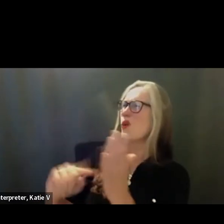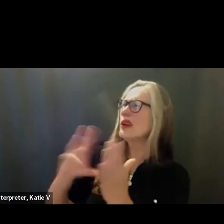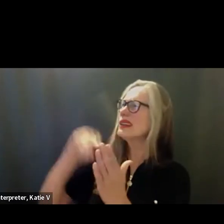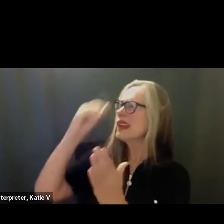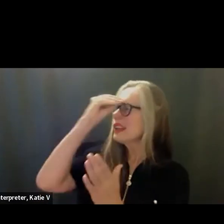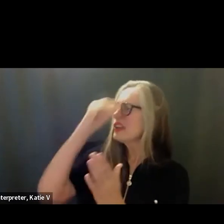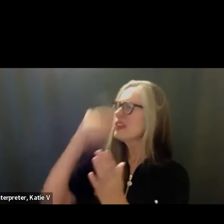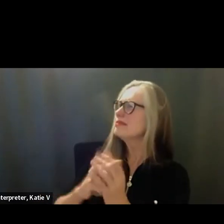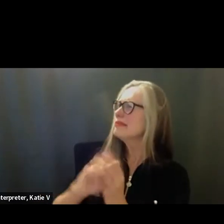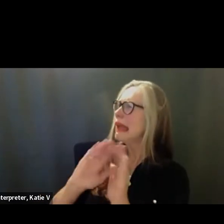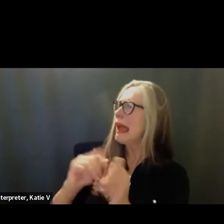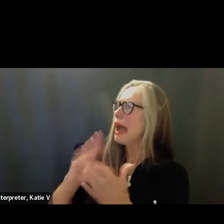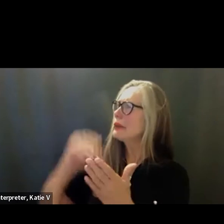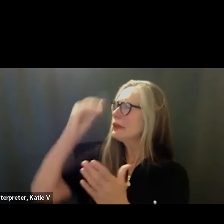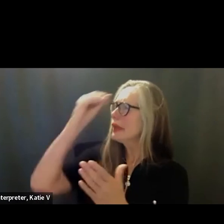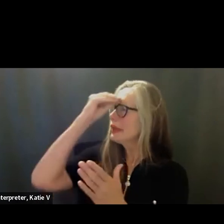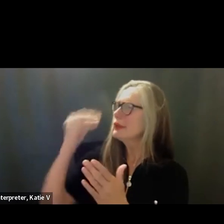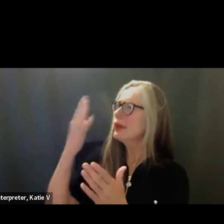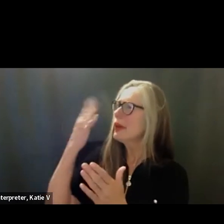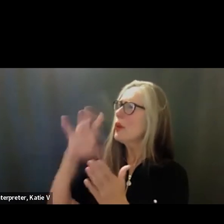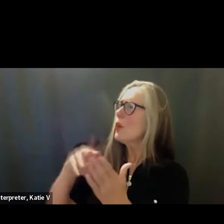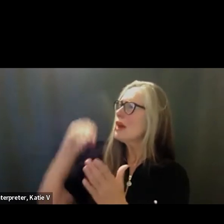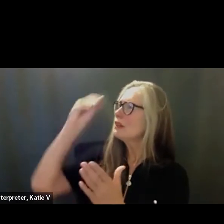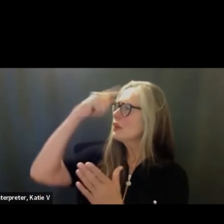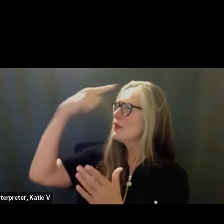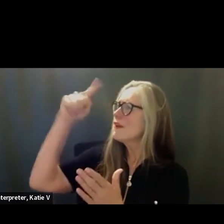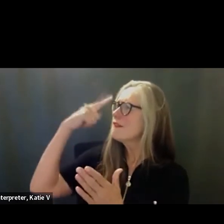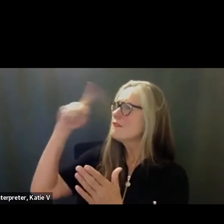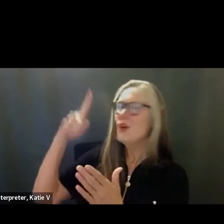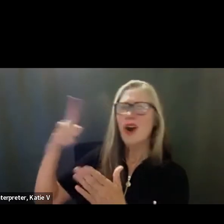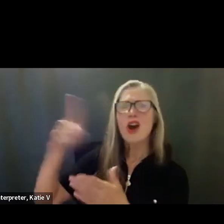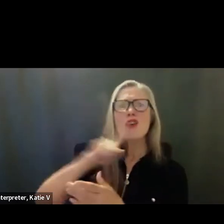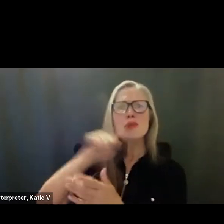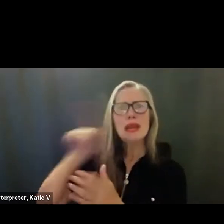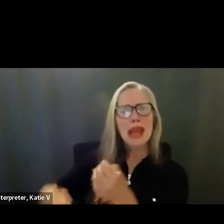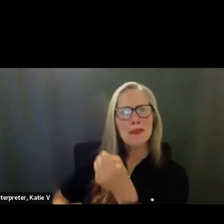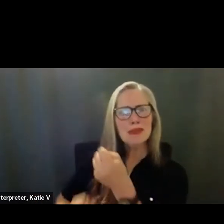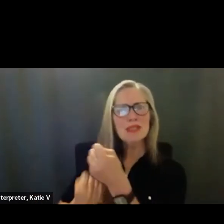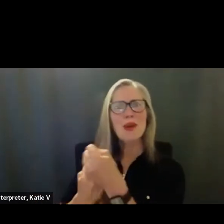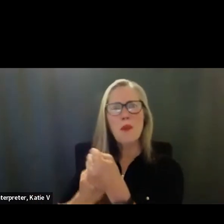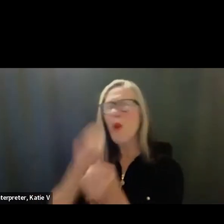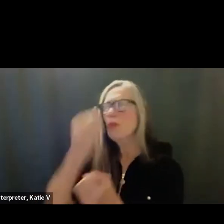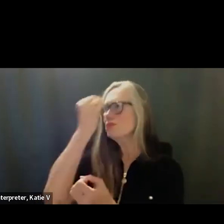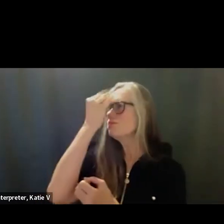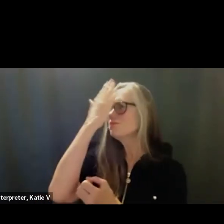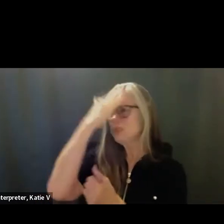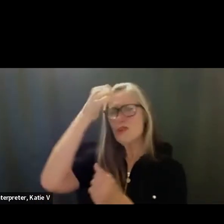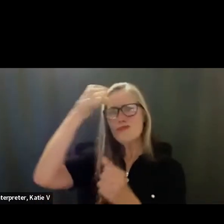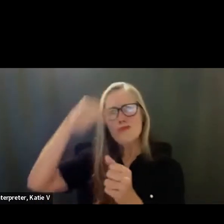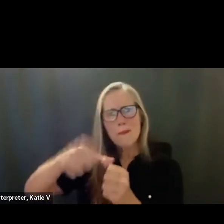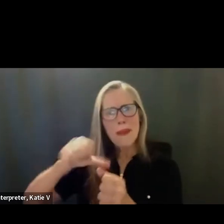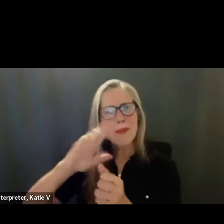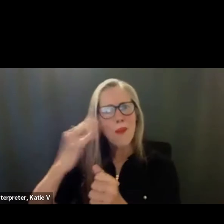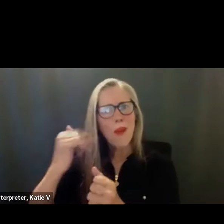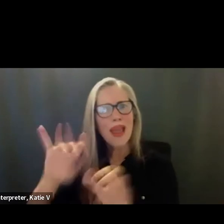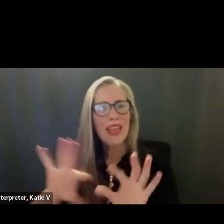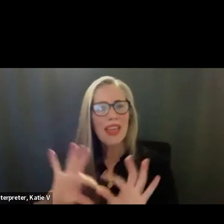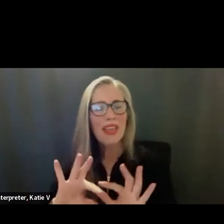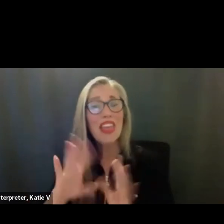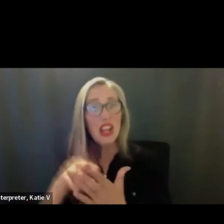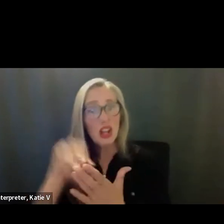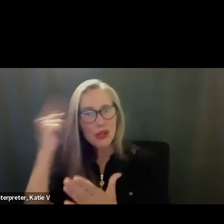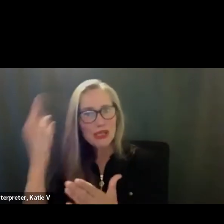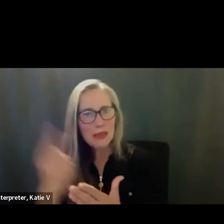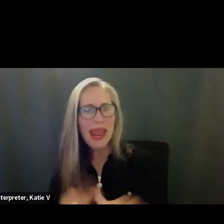really sets the groundwork for the academic learnings that's going to happen in that classroom for that day. The A stands for attendance.